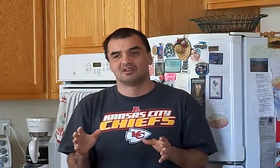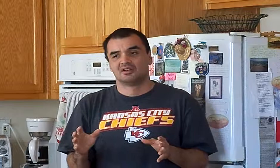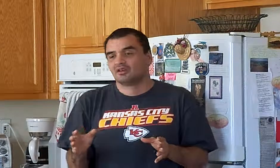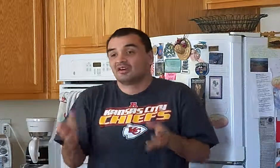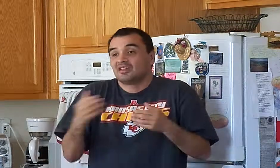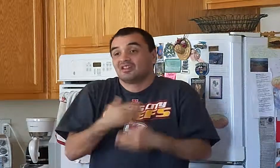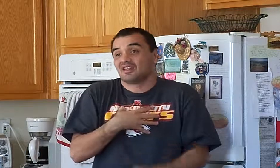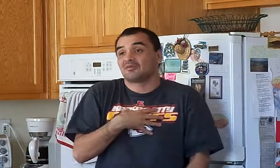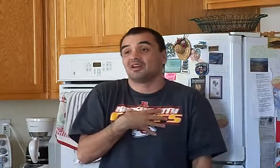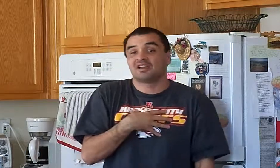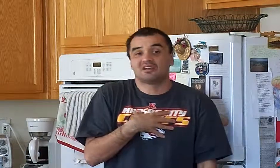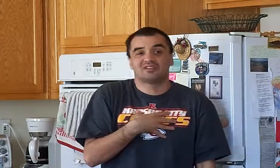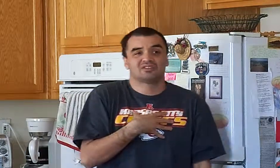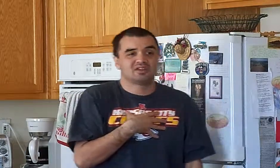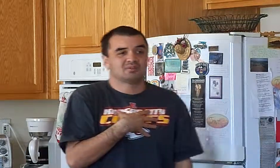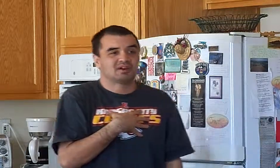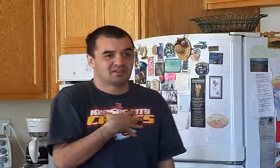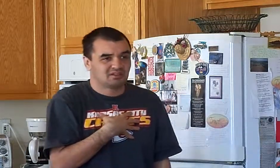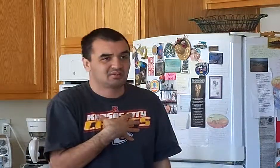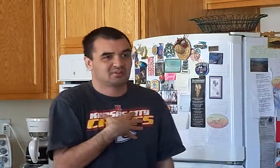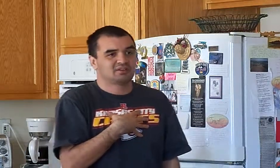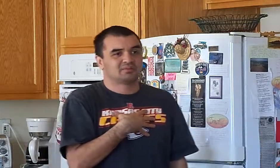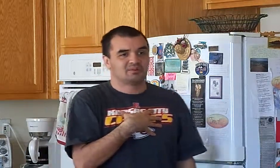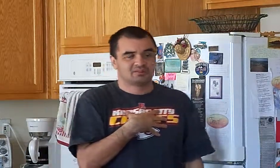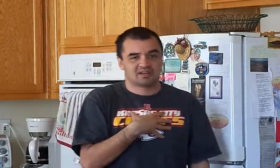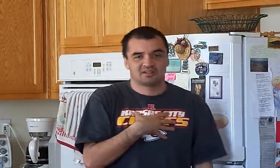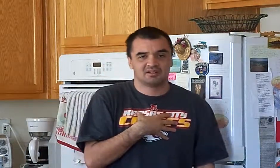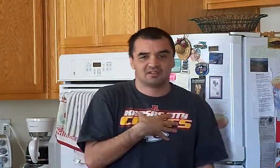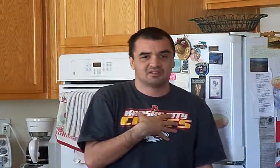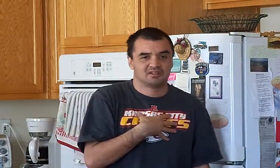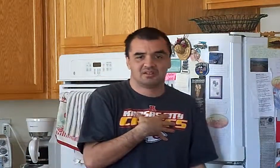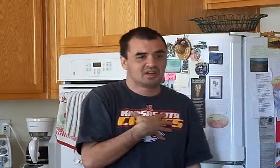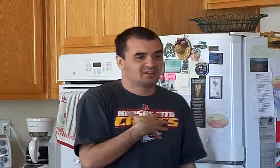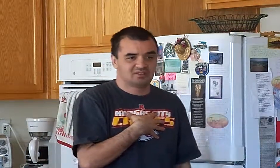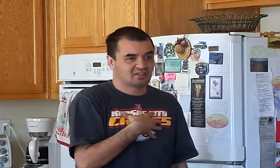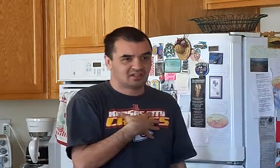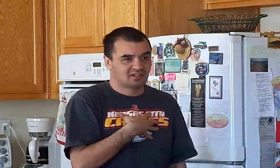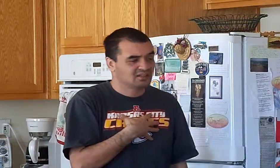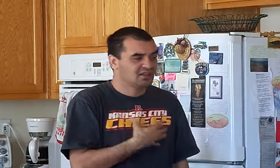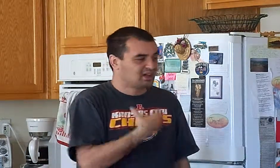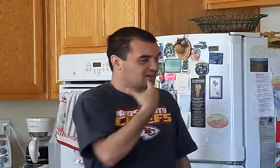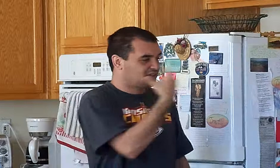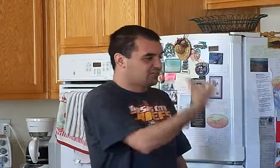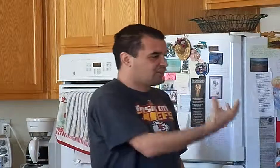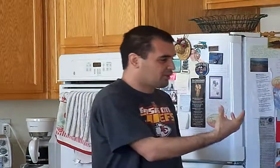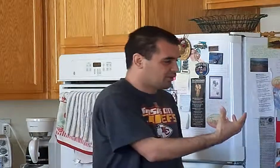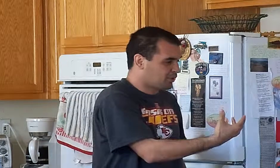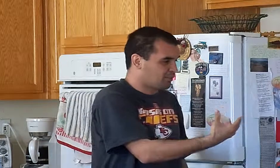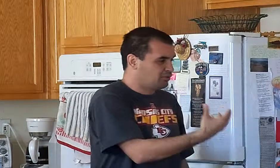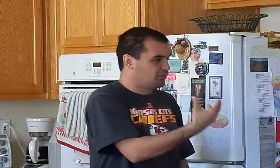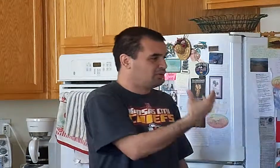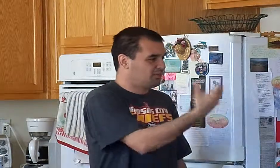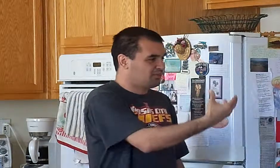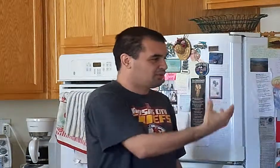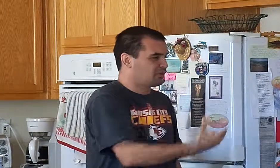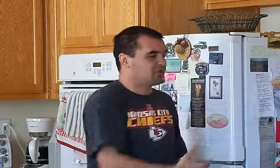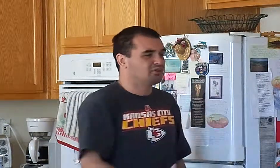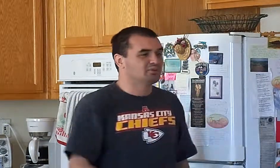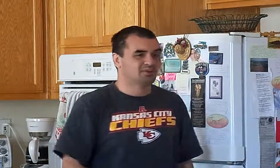You know, again, like me, I can understand why they did what they did with Sally. I understand that. I can understand why they're probably doing what they're going do with